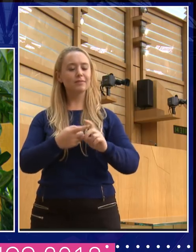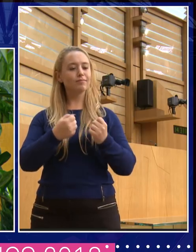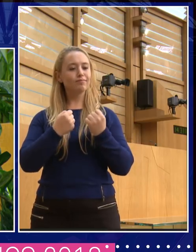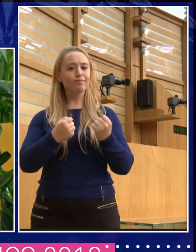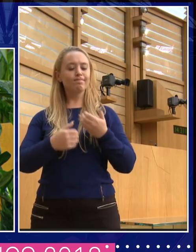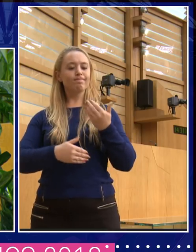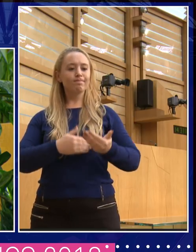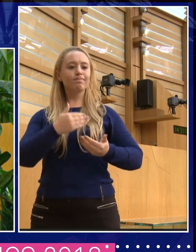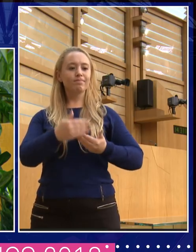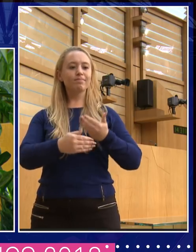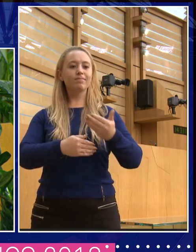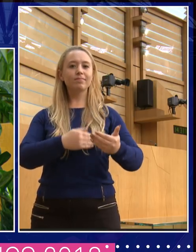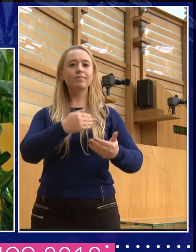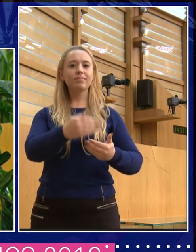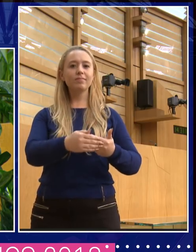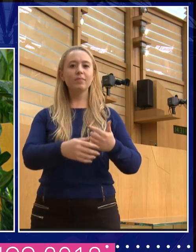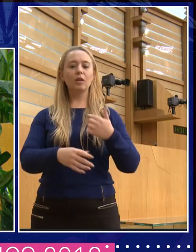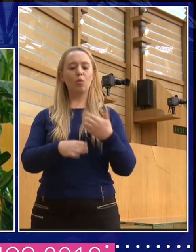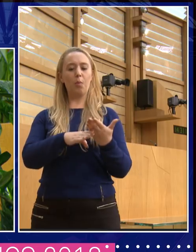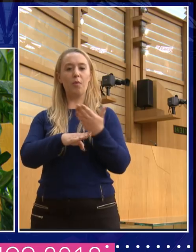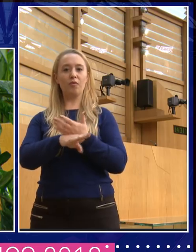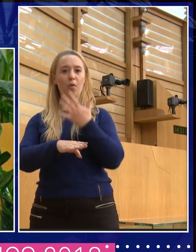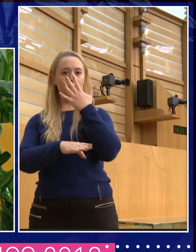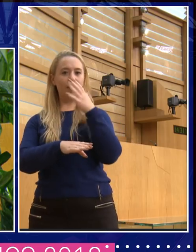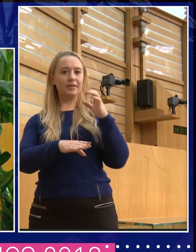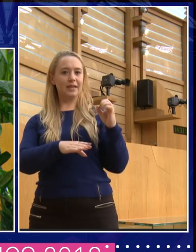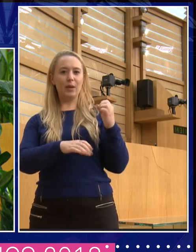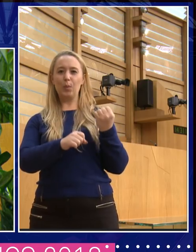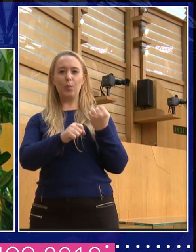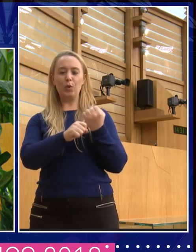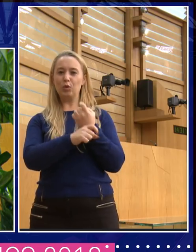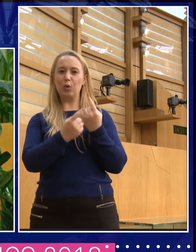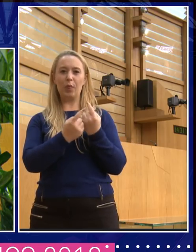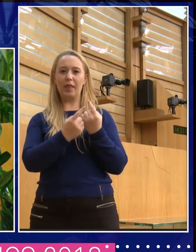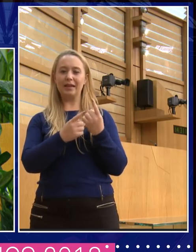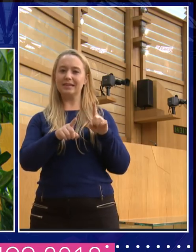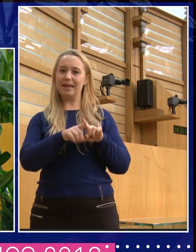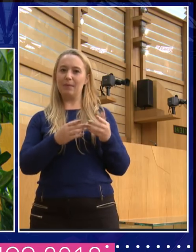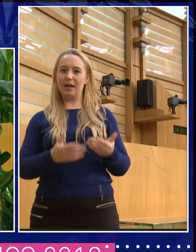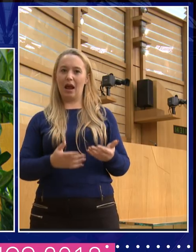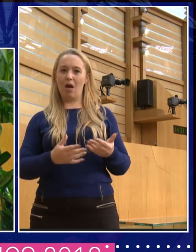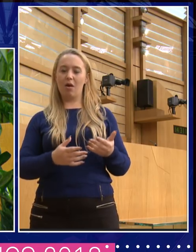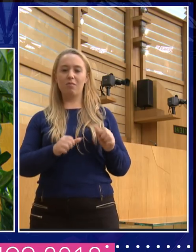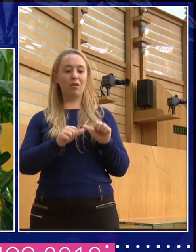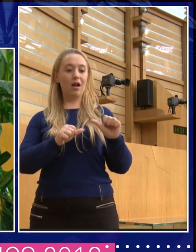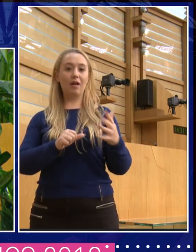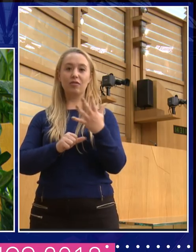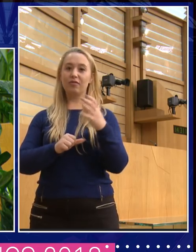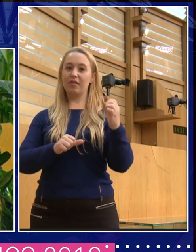hadn't done any of this before I was 50-odd, you know. In the end, doesn't matter all that much to me. I've got a pretty thick skin,